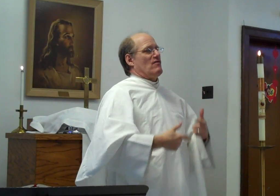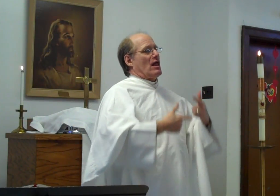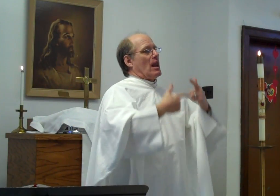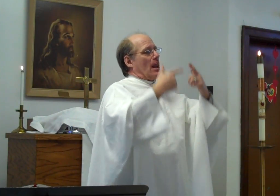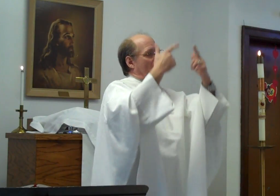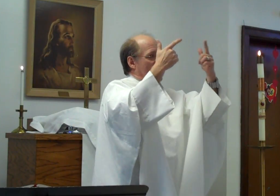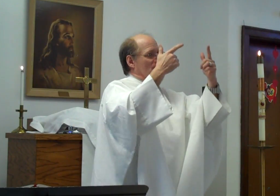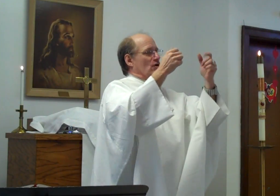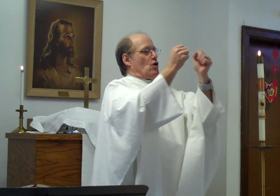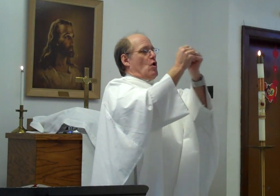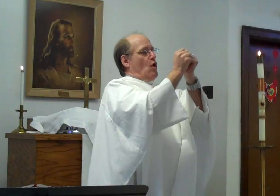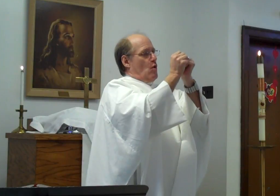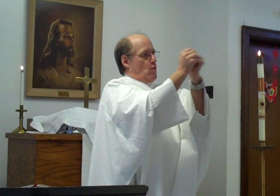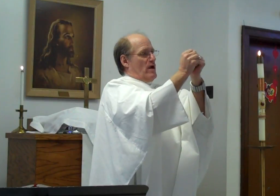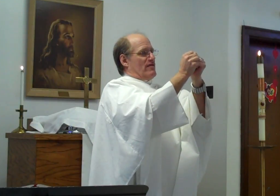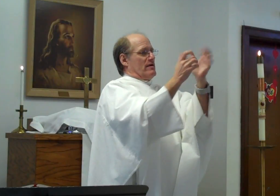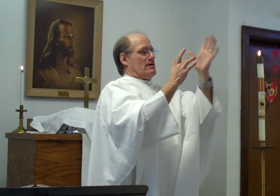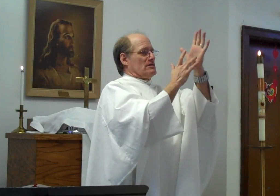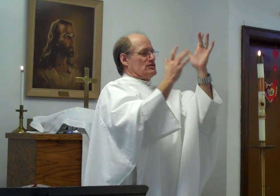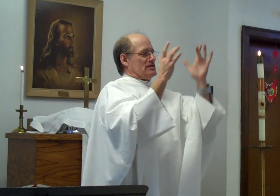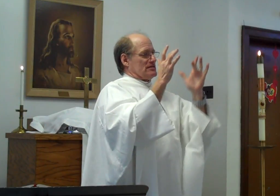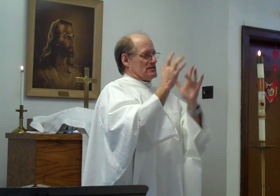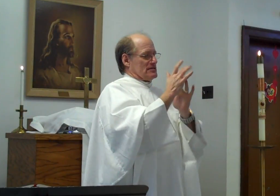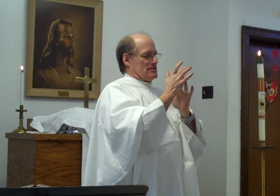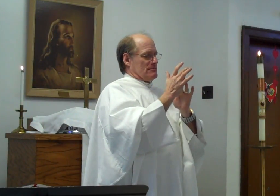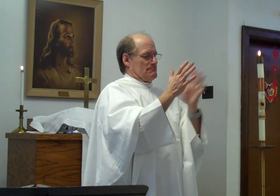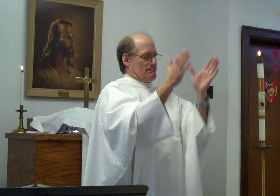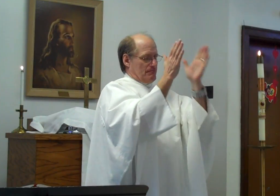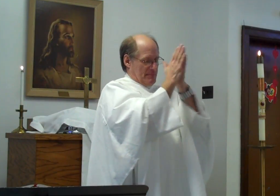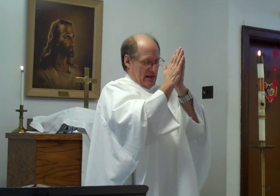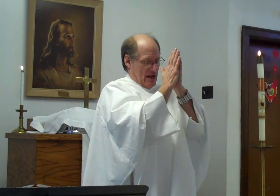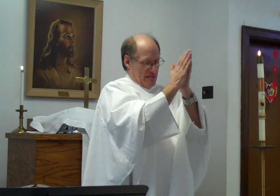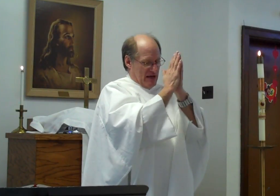life with Jesus. Amen.